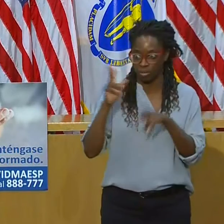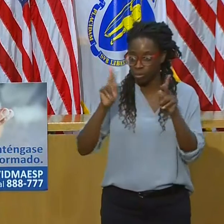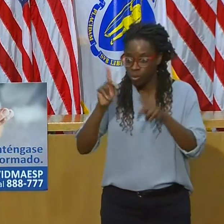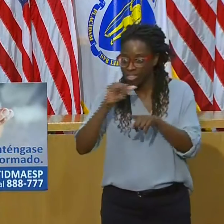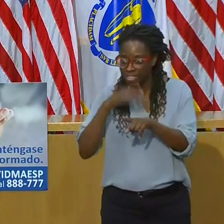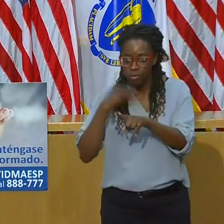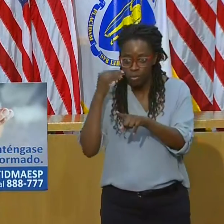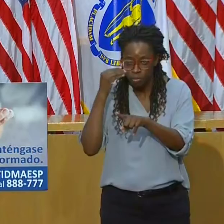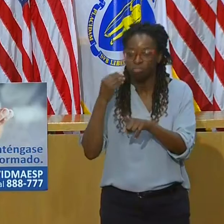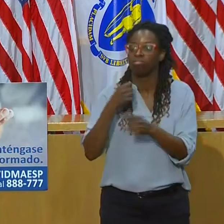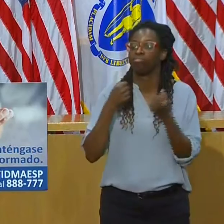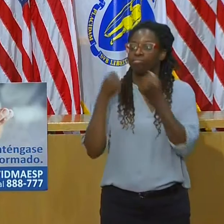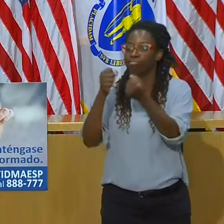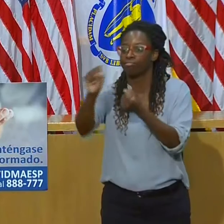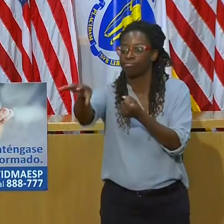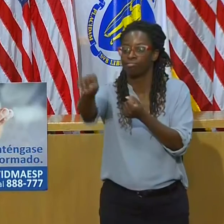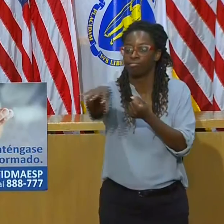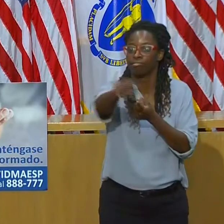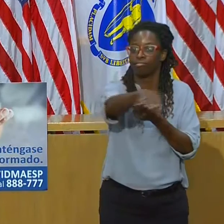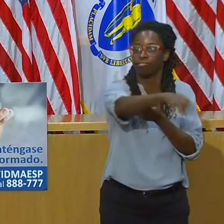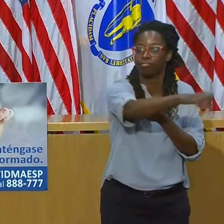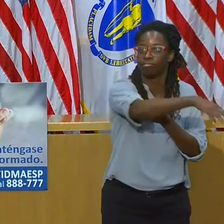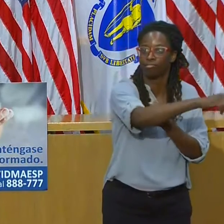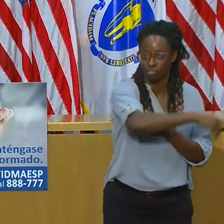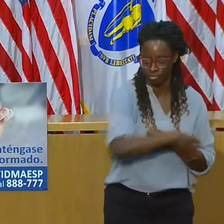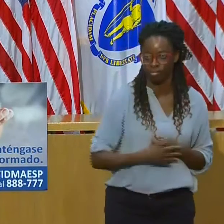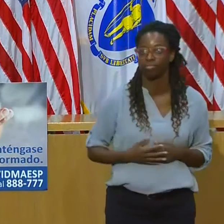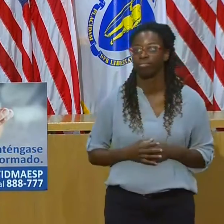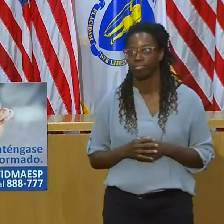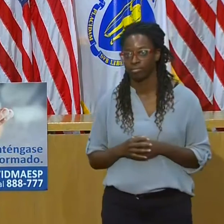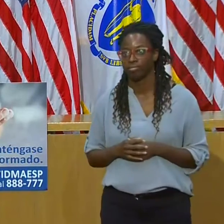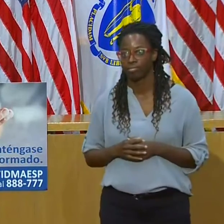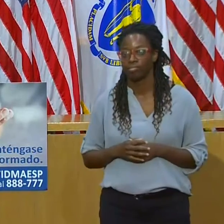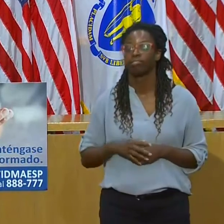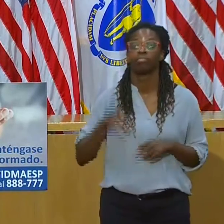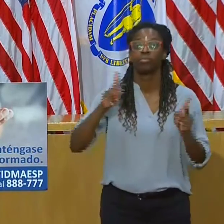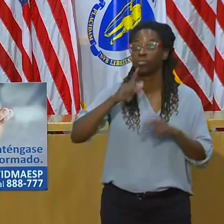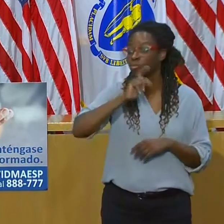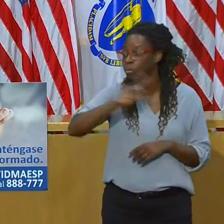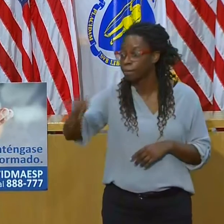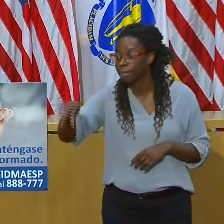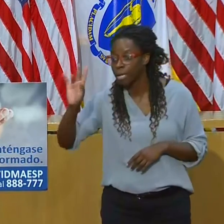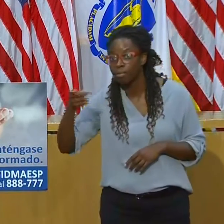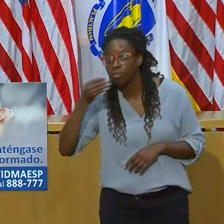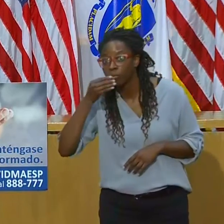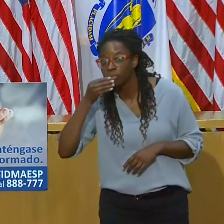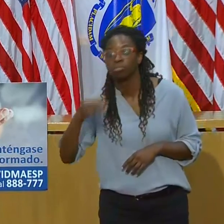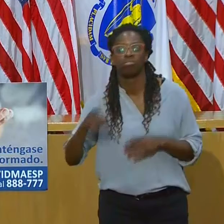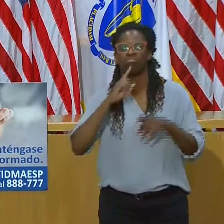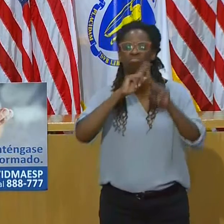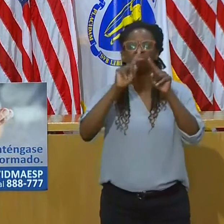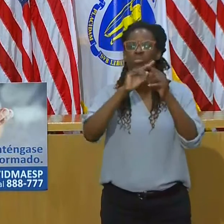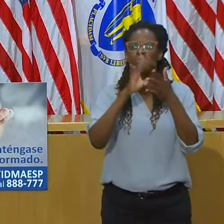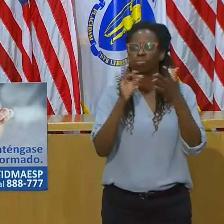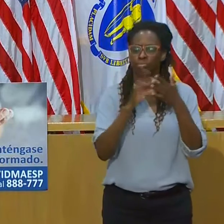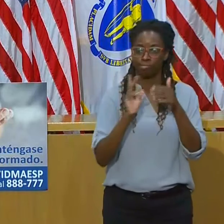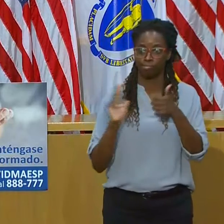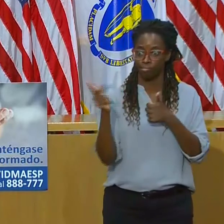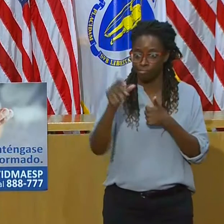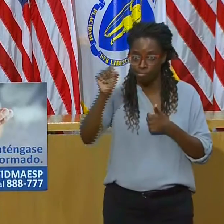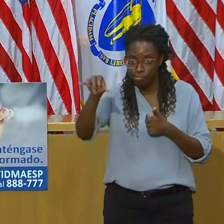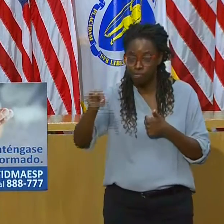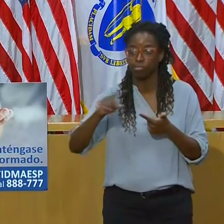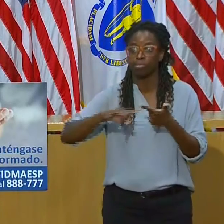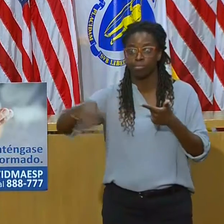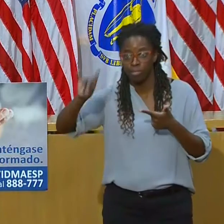and local food distribution partners, and coming up with innovative solutions for people receiving SNAP and WIC benefits efficiently